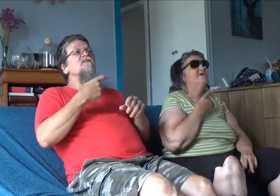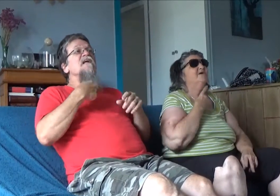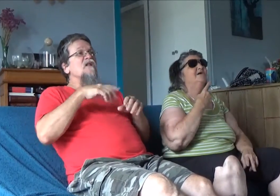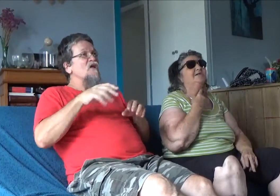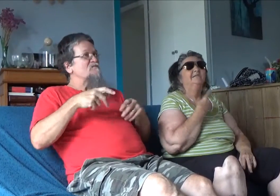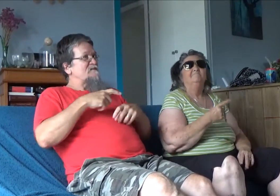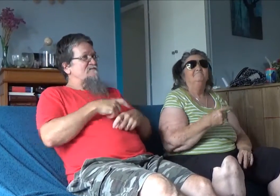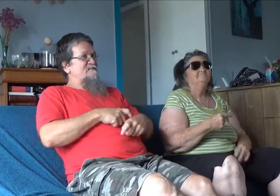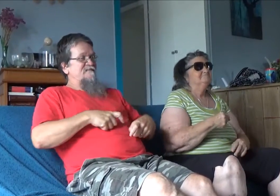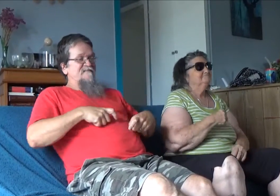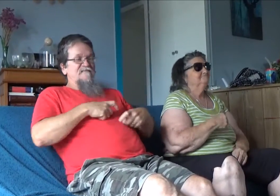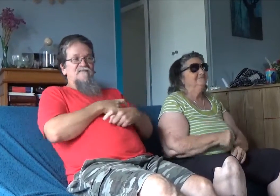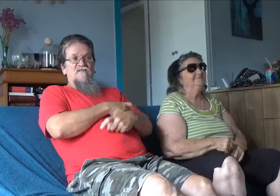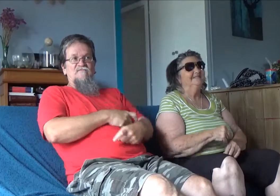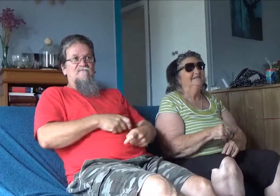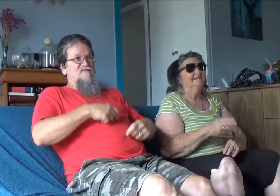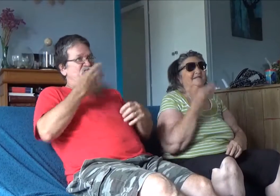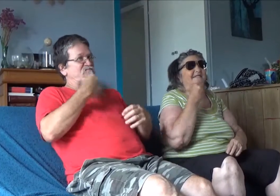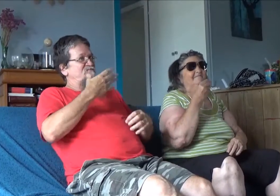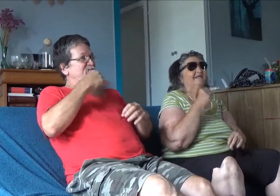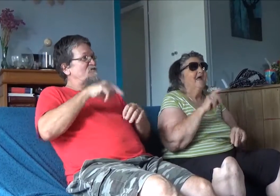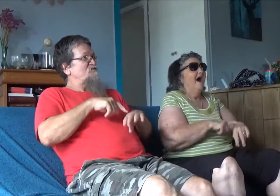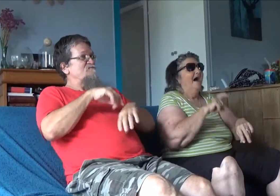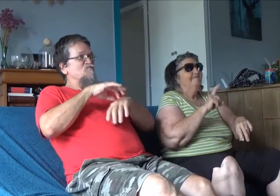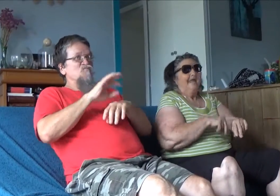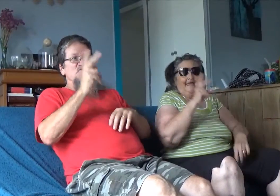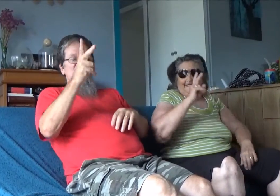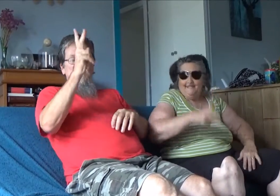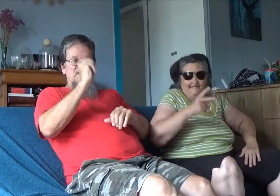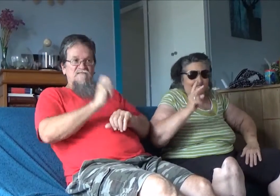voices get irritating It's Christmas time again